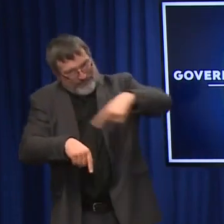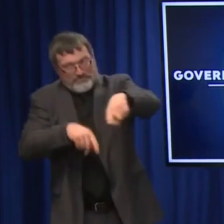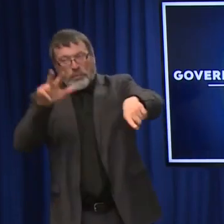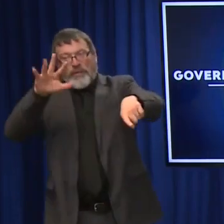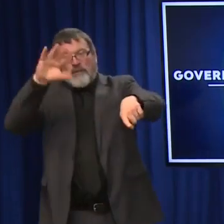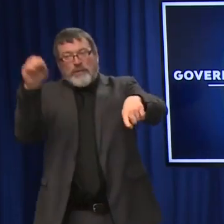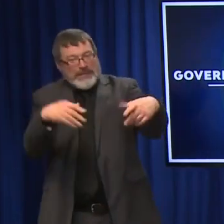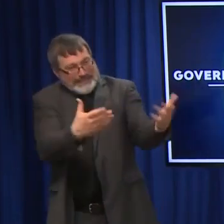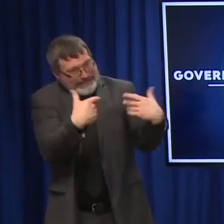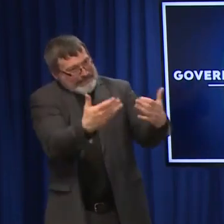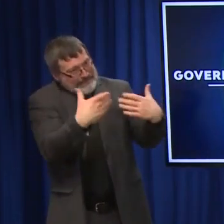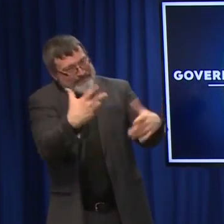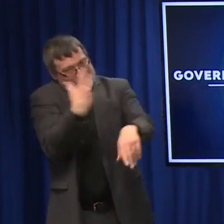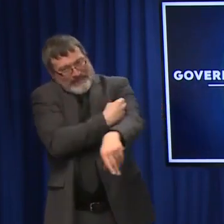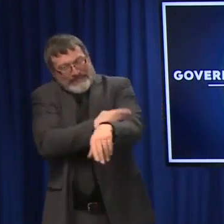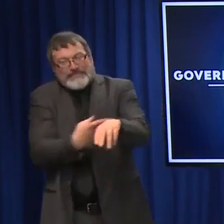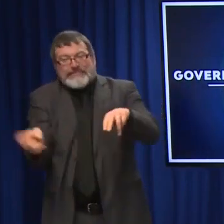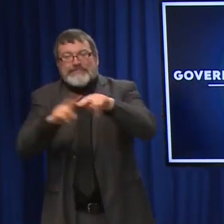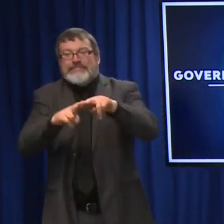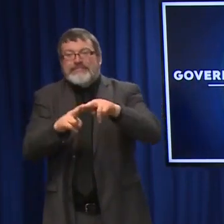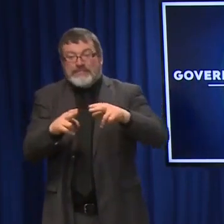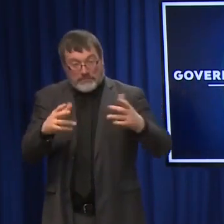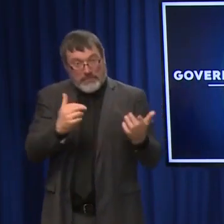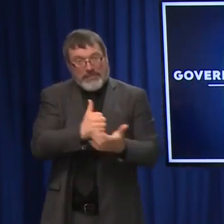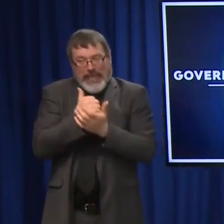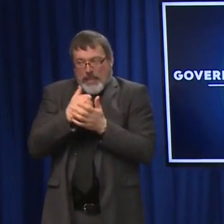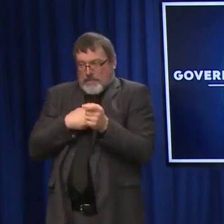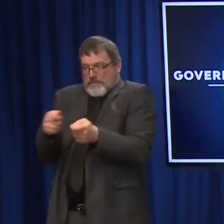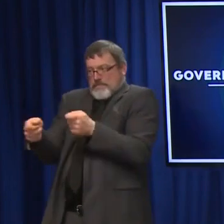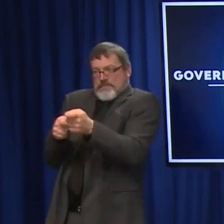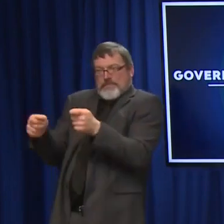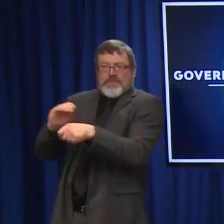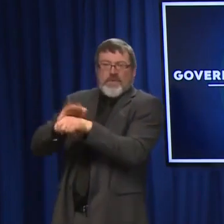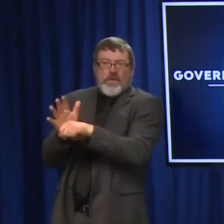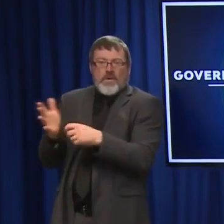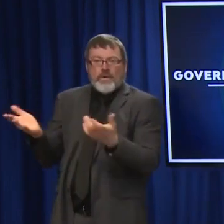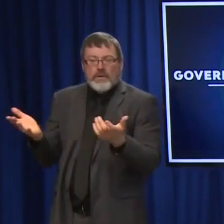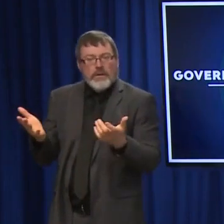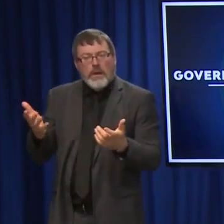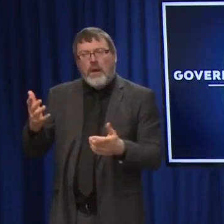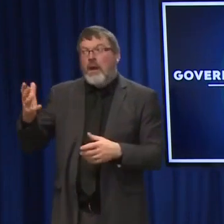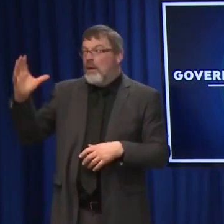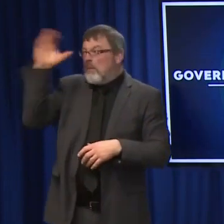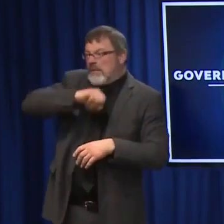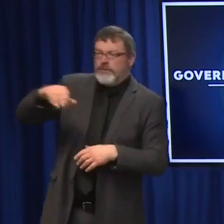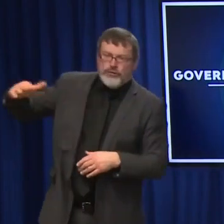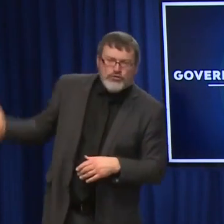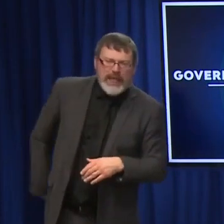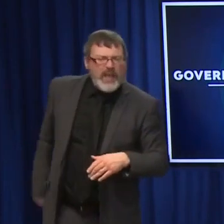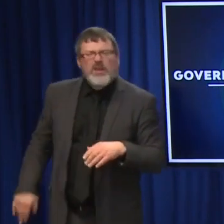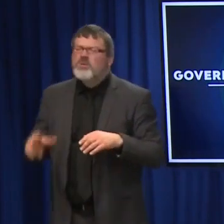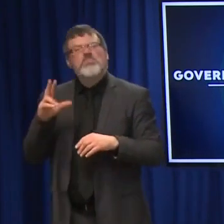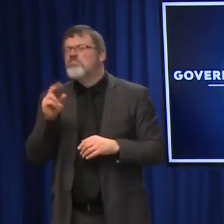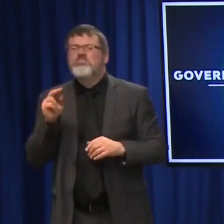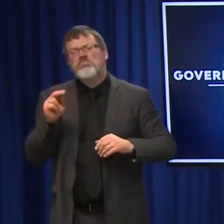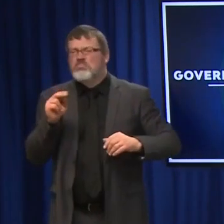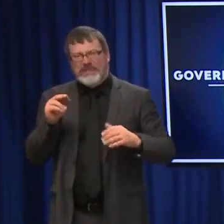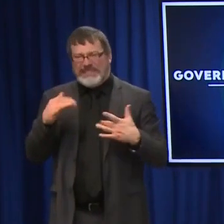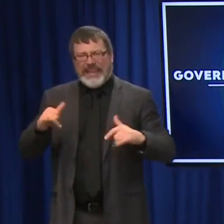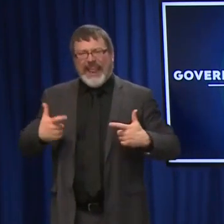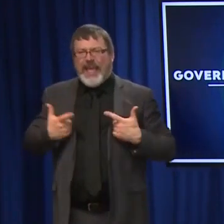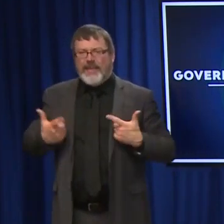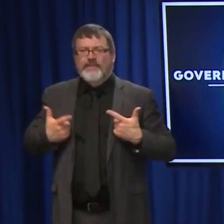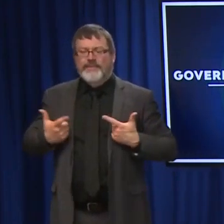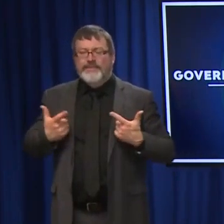And we know how to control spread of this virus. So it's never too late for people to take those steps that I just talked about to slow the spread between